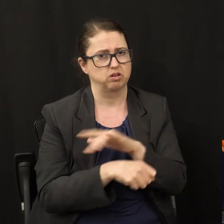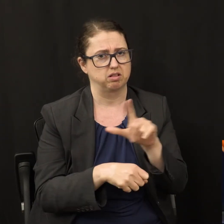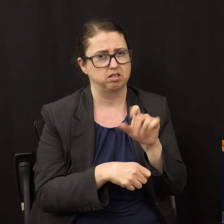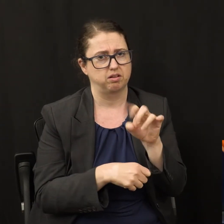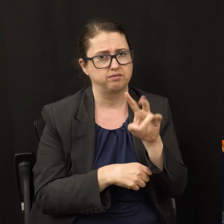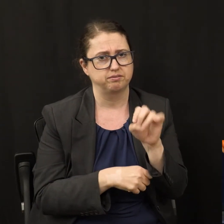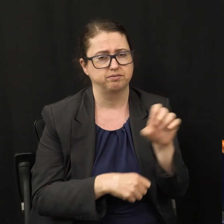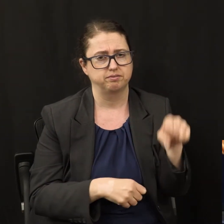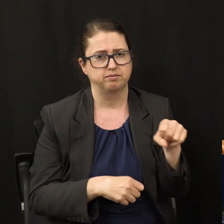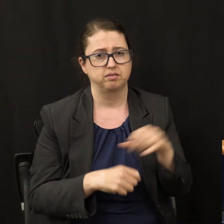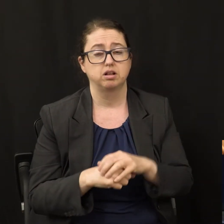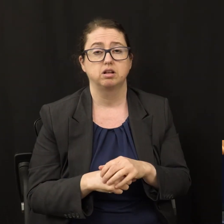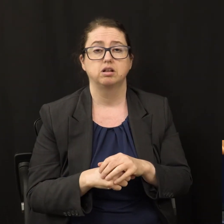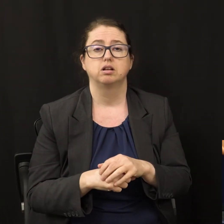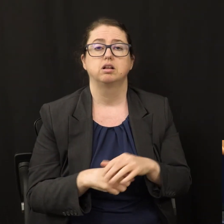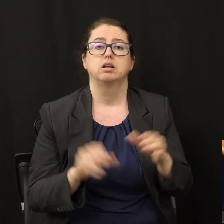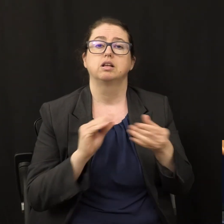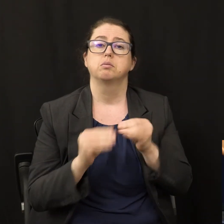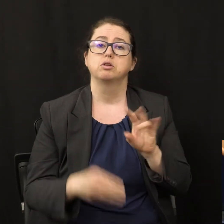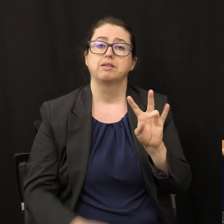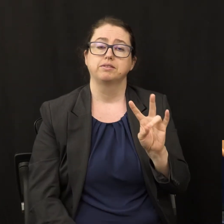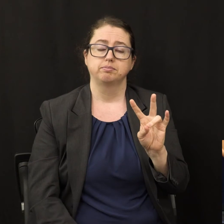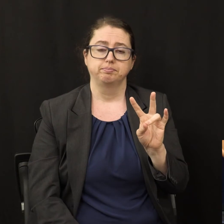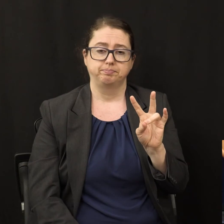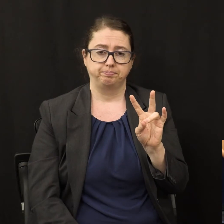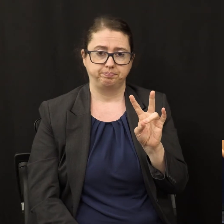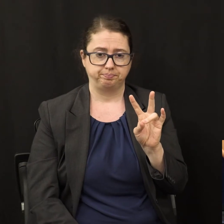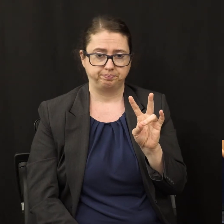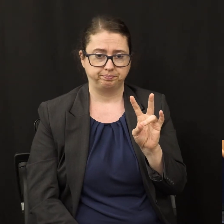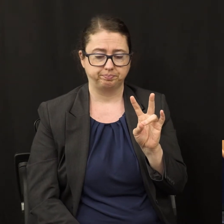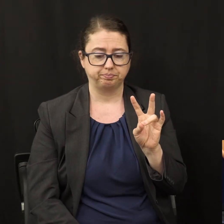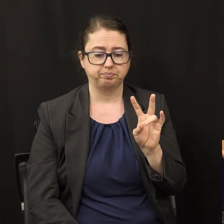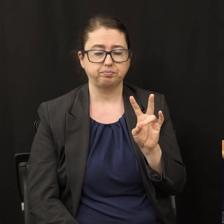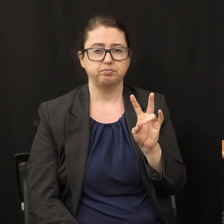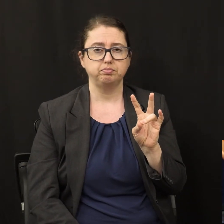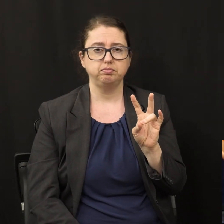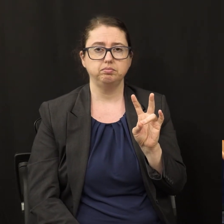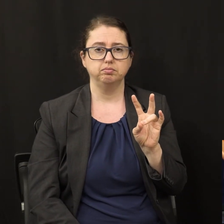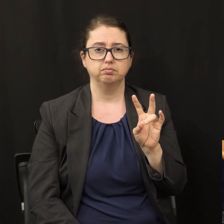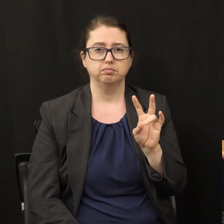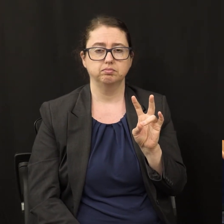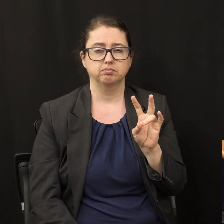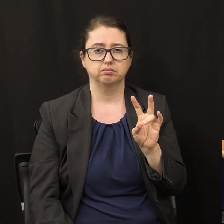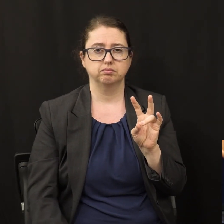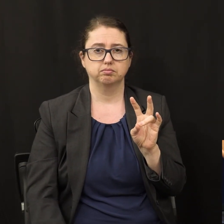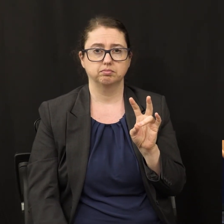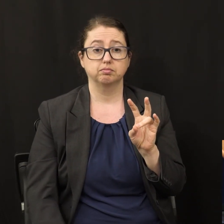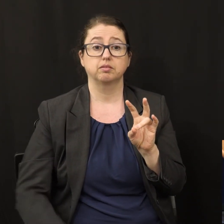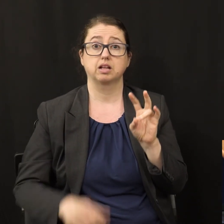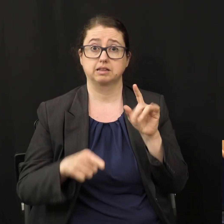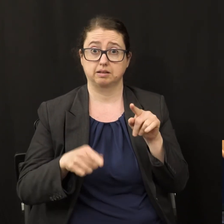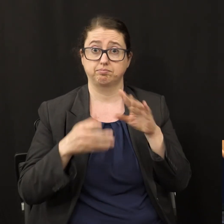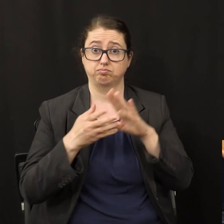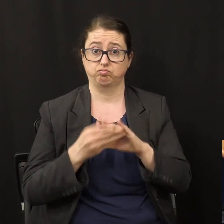Amazing fact number seven. The messages are God's final message to the world.